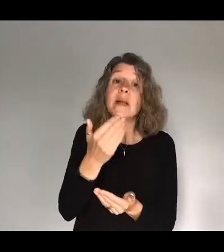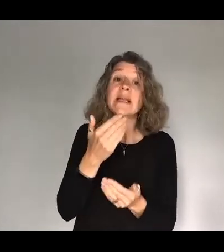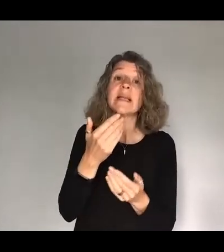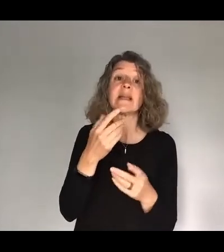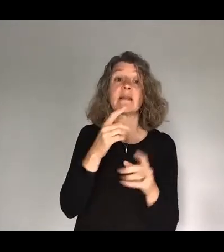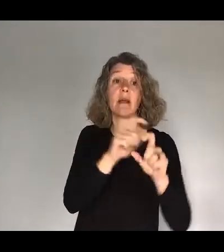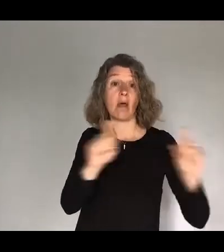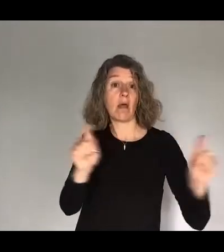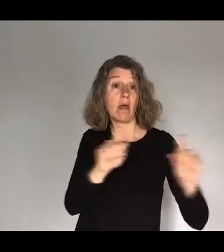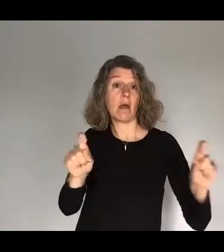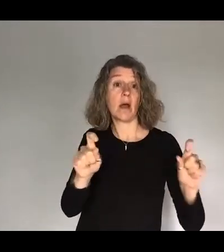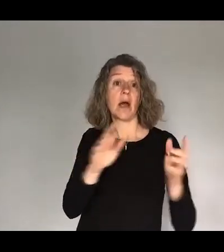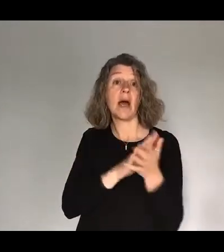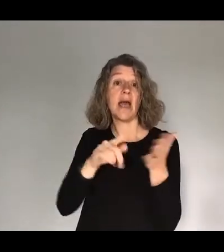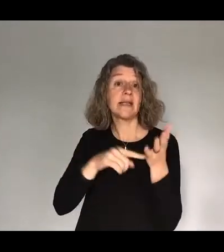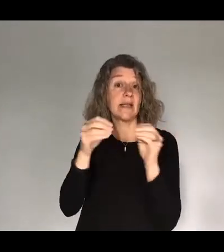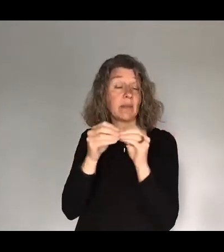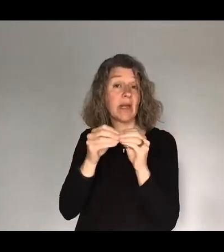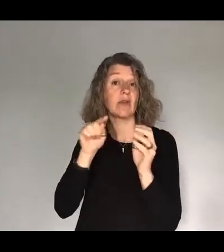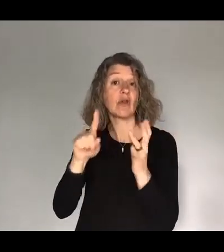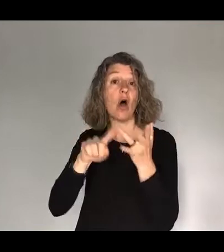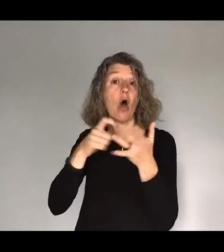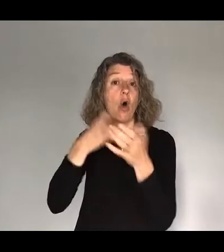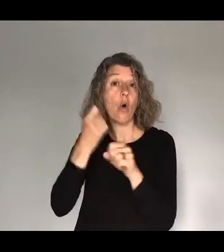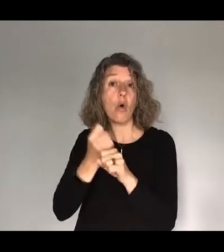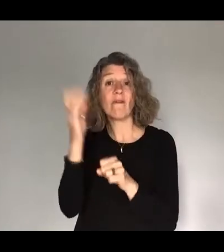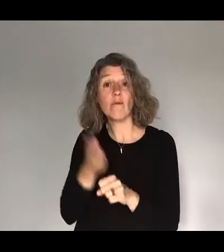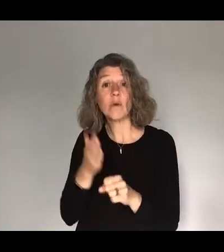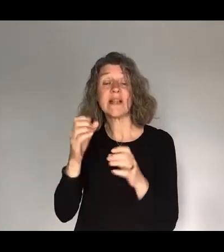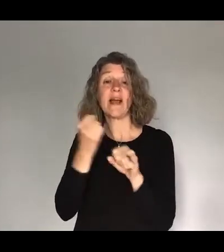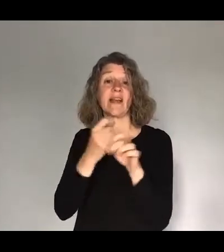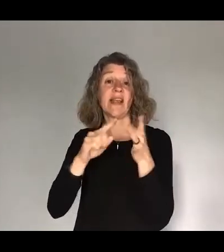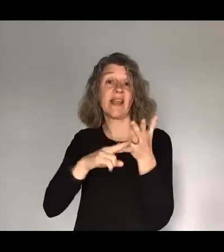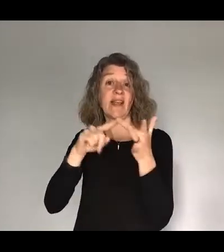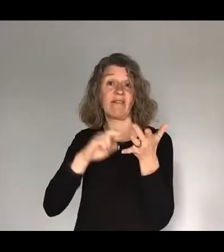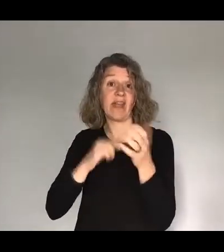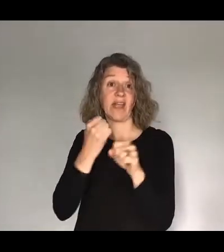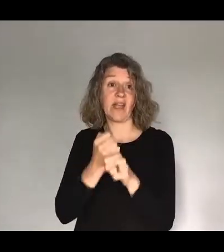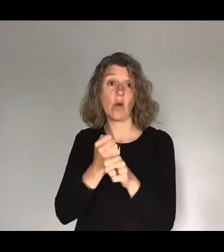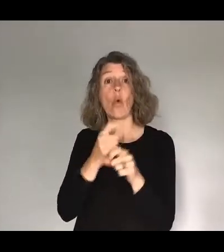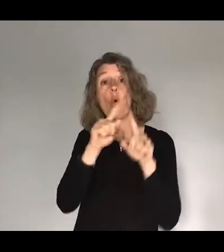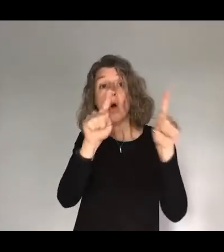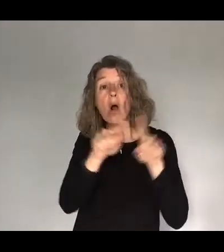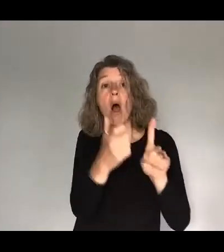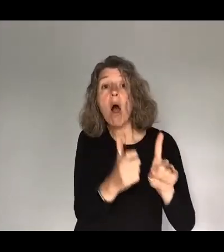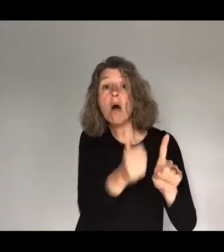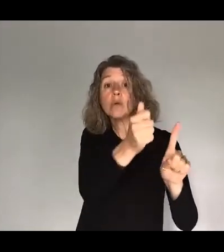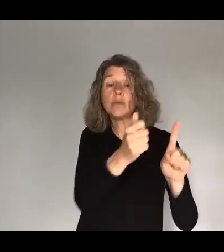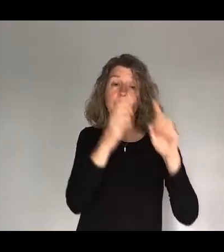slash giving or scan the QR code, and you can find out how you can support everything that's happening here at HTB. And we have